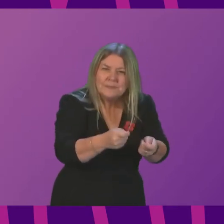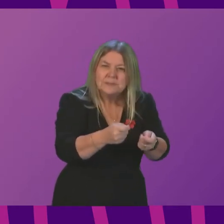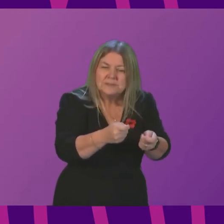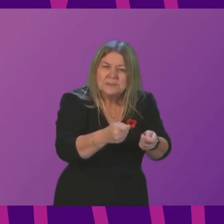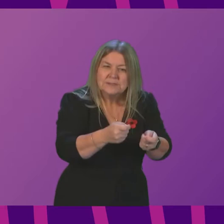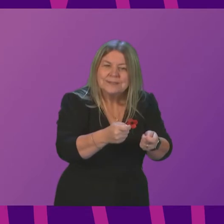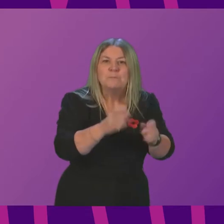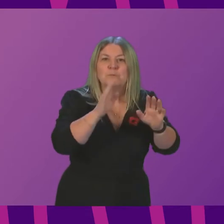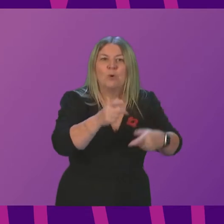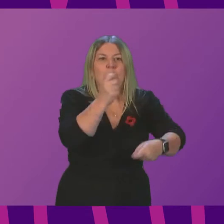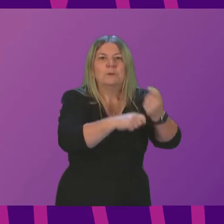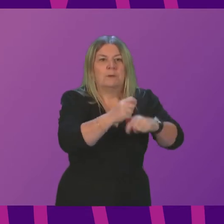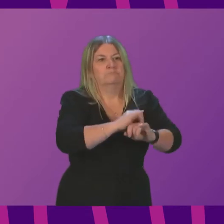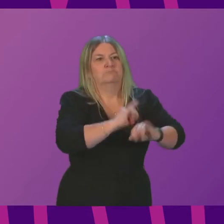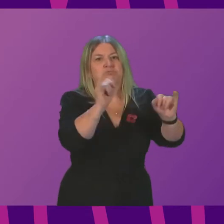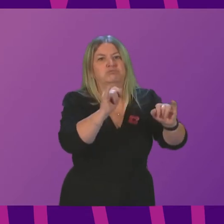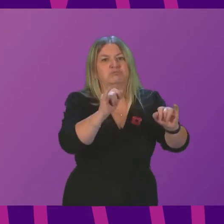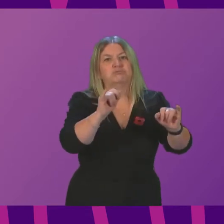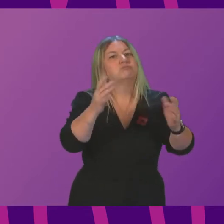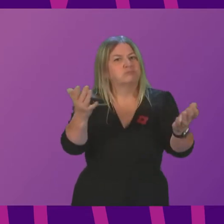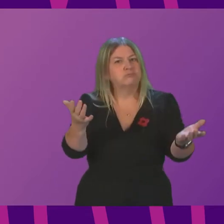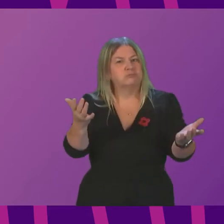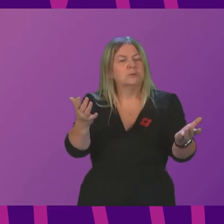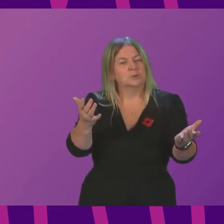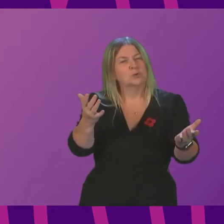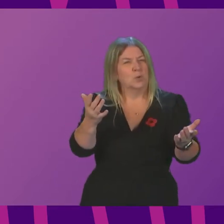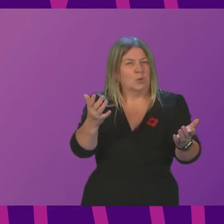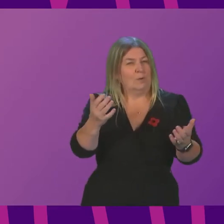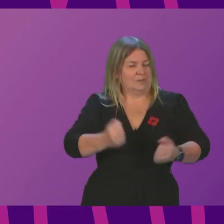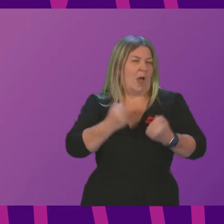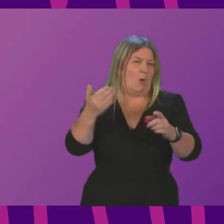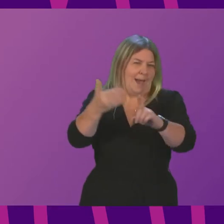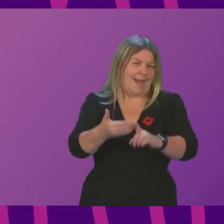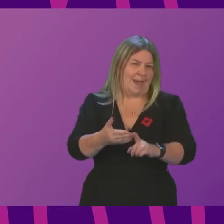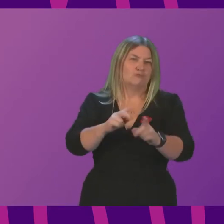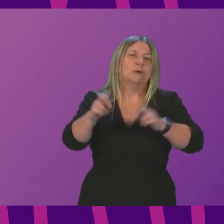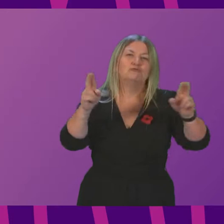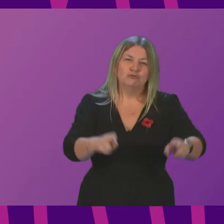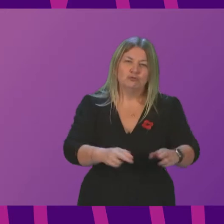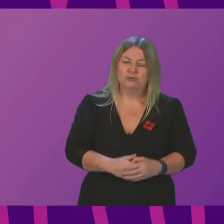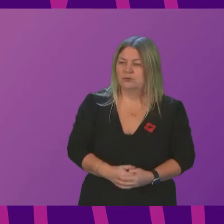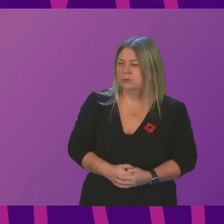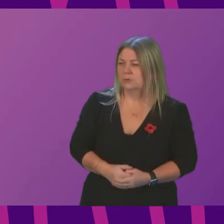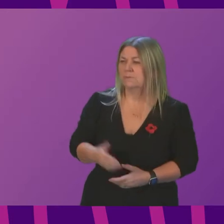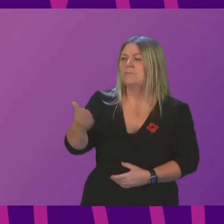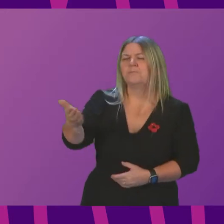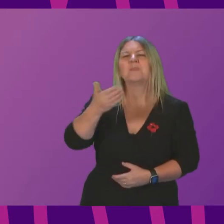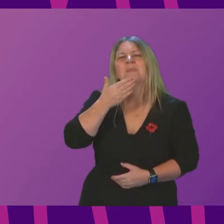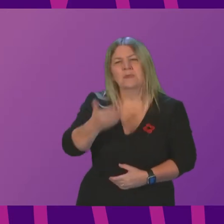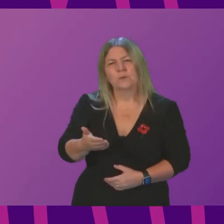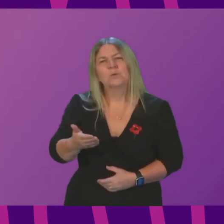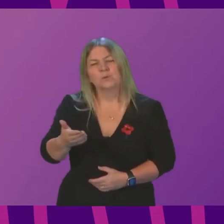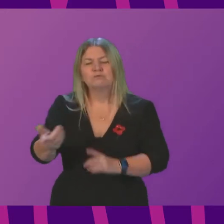justice system, is our priority. Clare Baker. Thank you. The statement from the Lord Advocate is very welcome, and I do welcome the